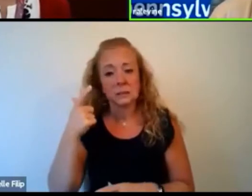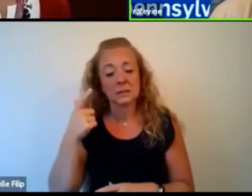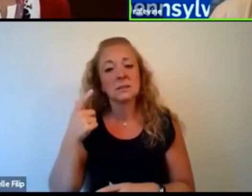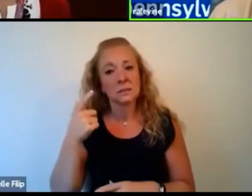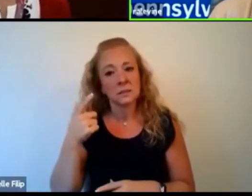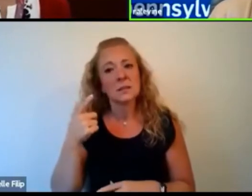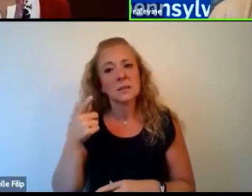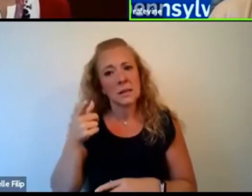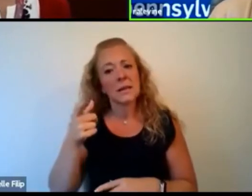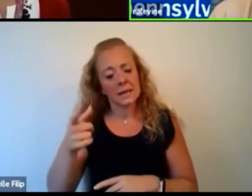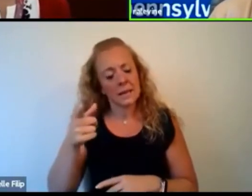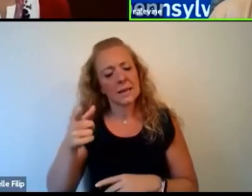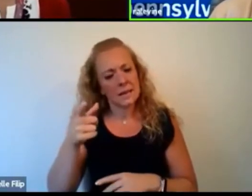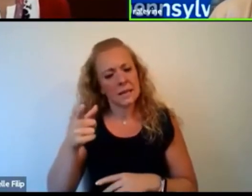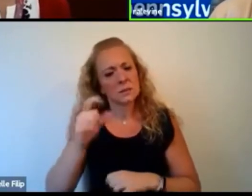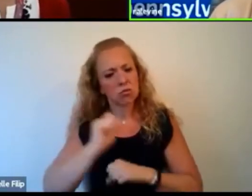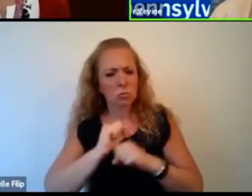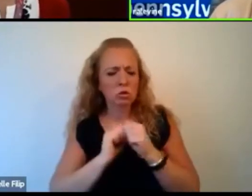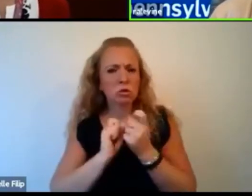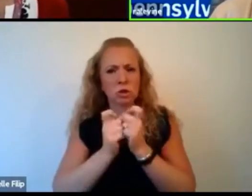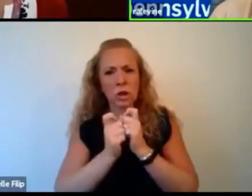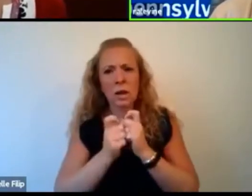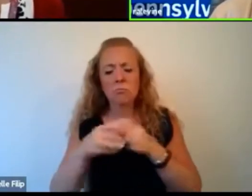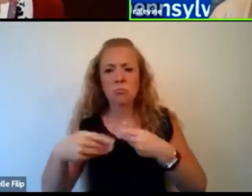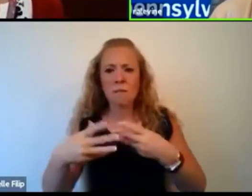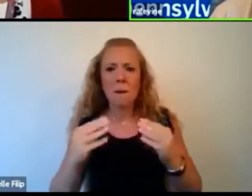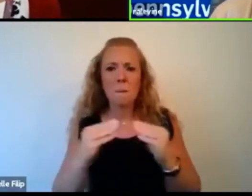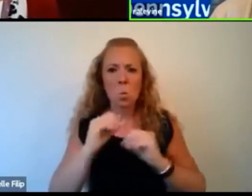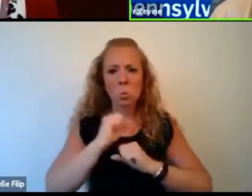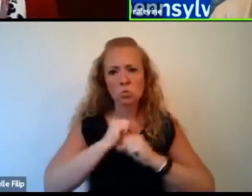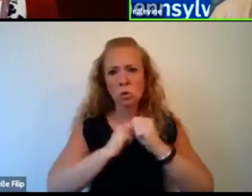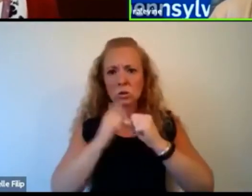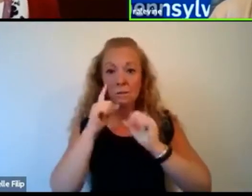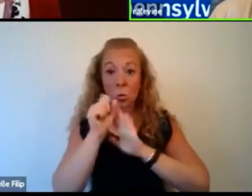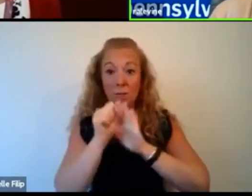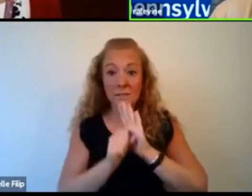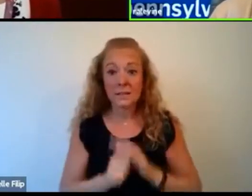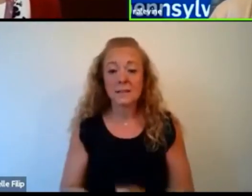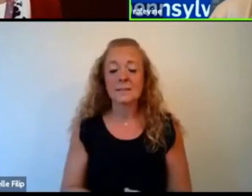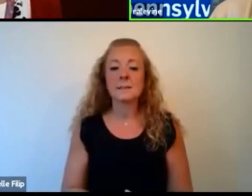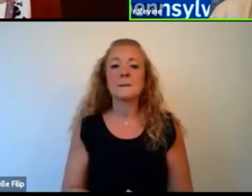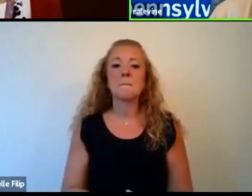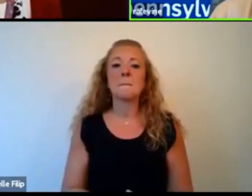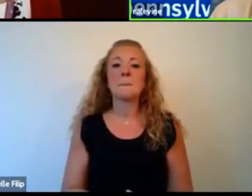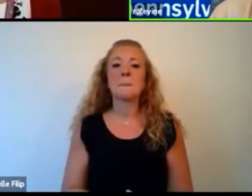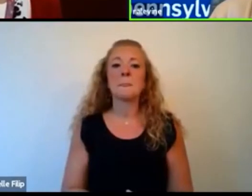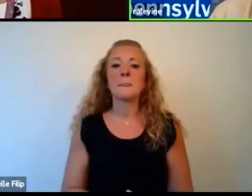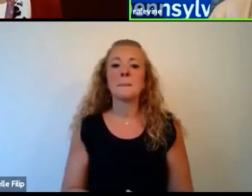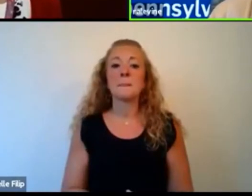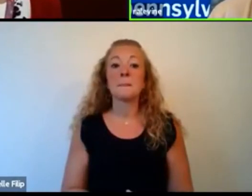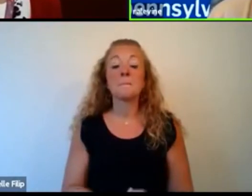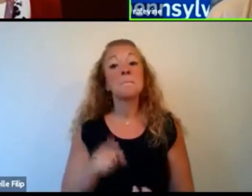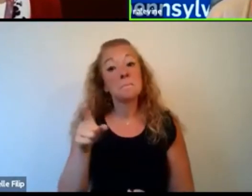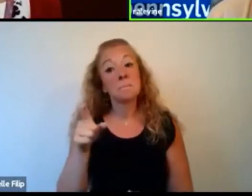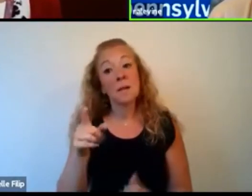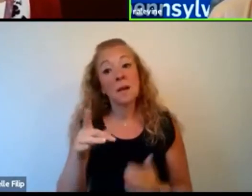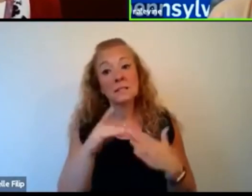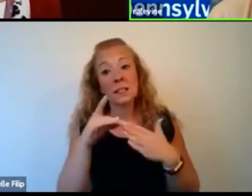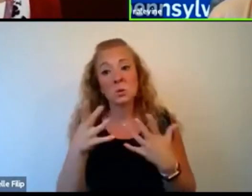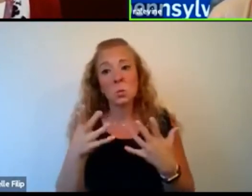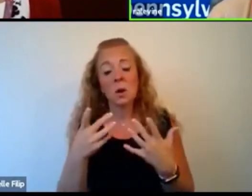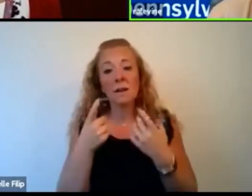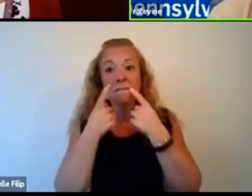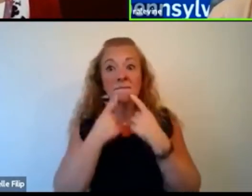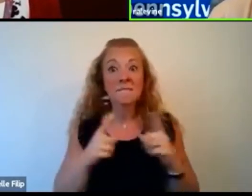which has led to, you know, a fair amount of fame and notoriety, which is not